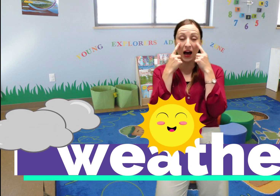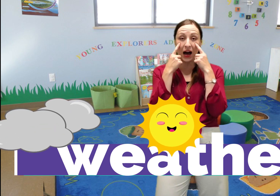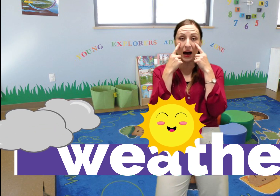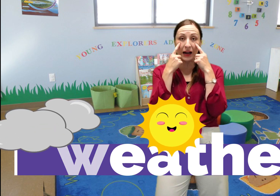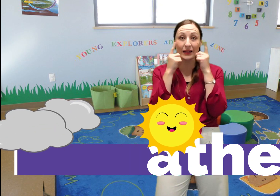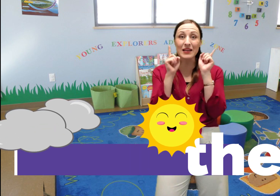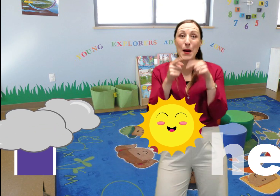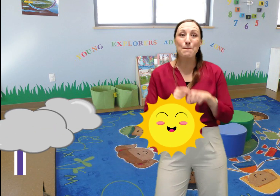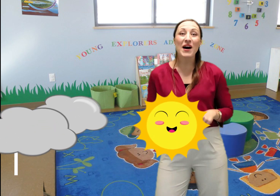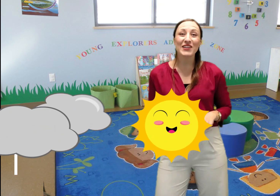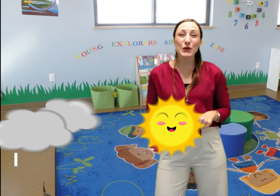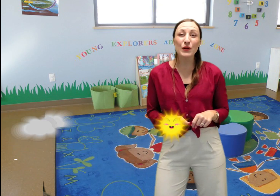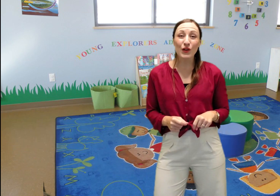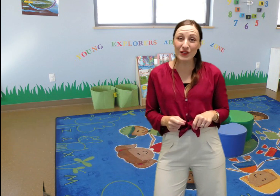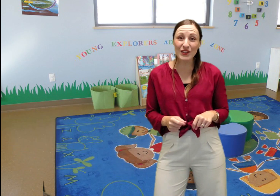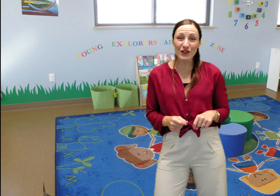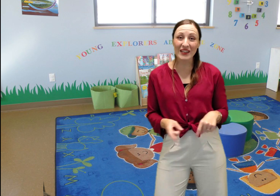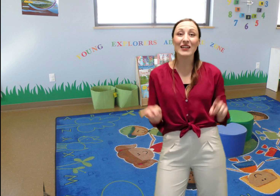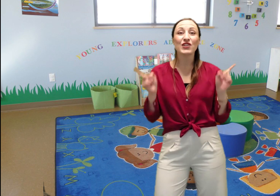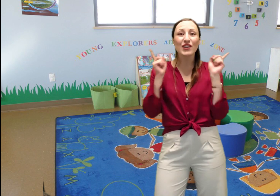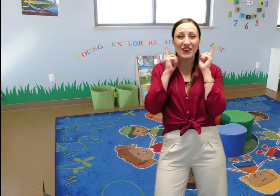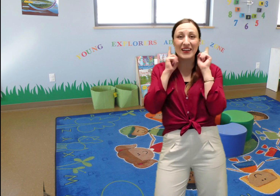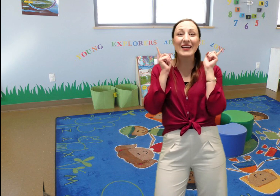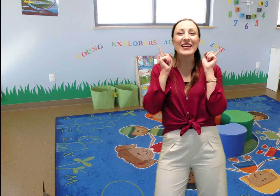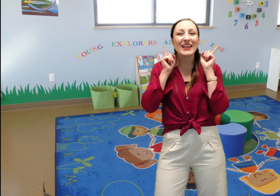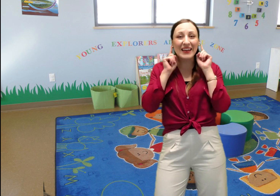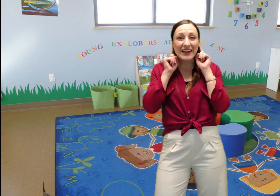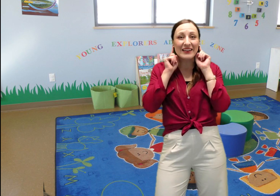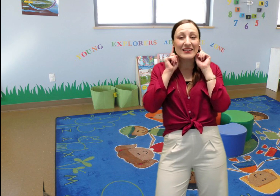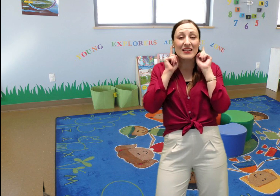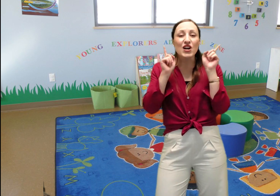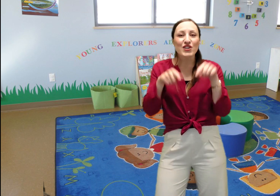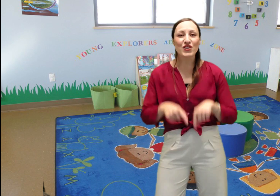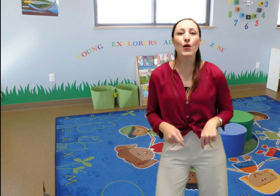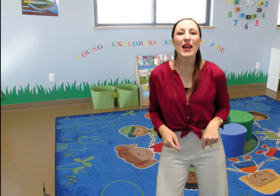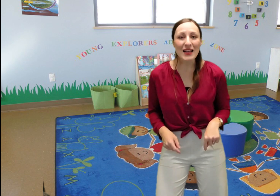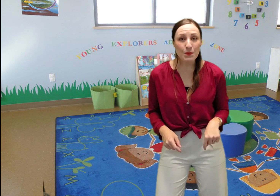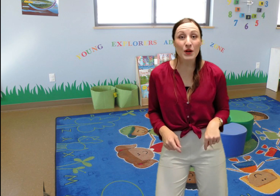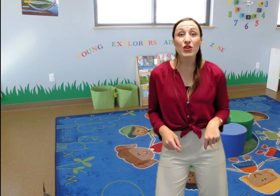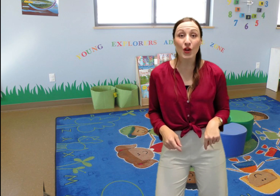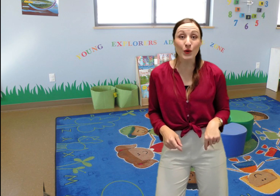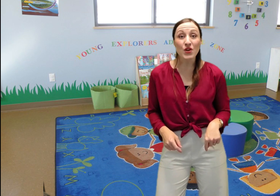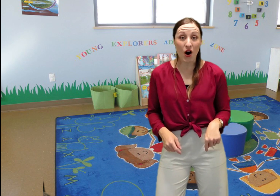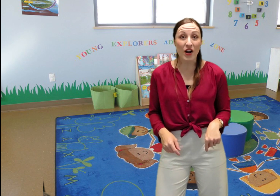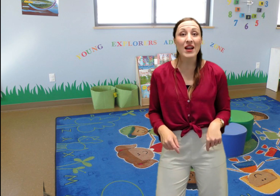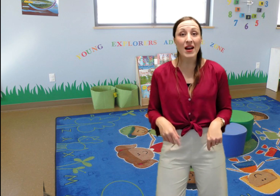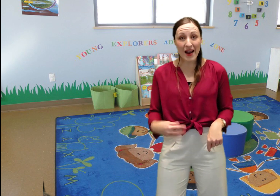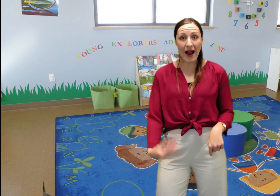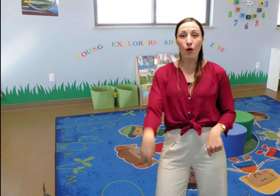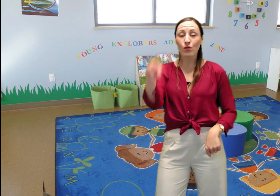eyes but you will also need your looking ears so let's put those on now